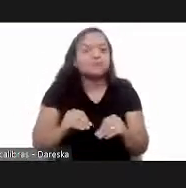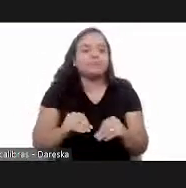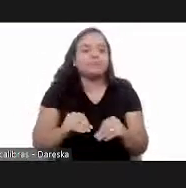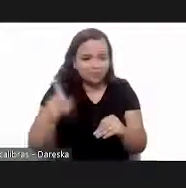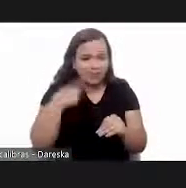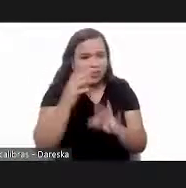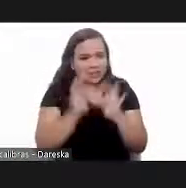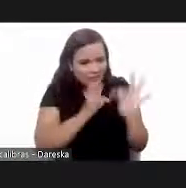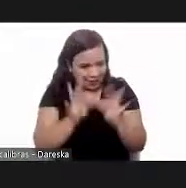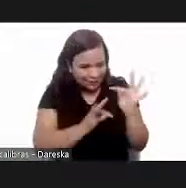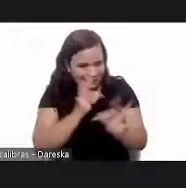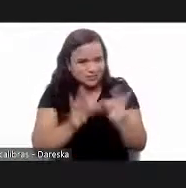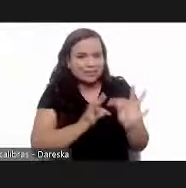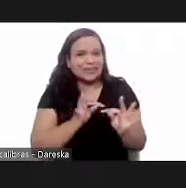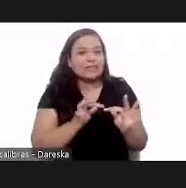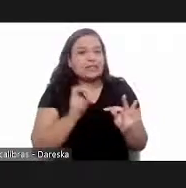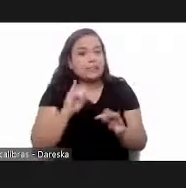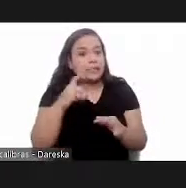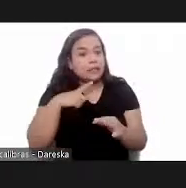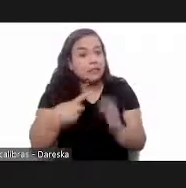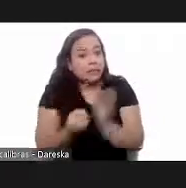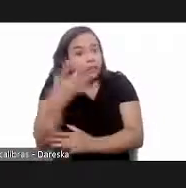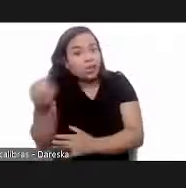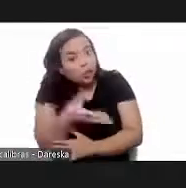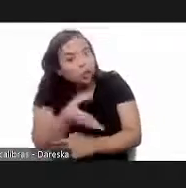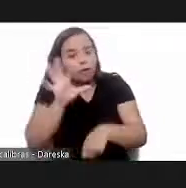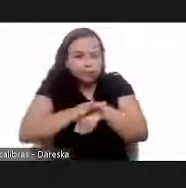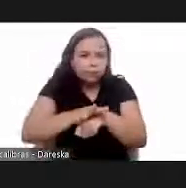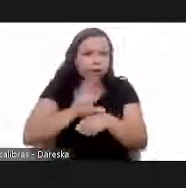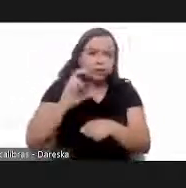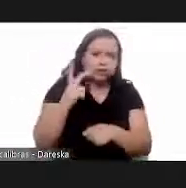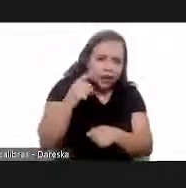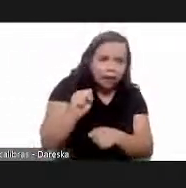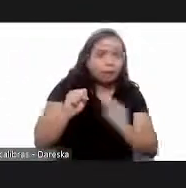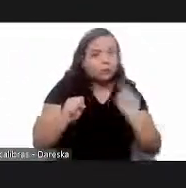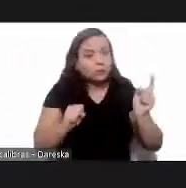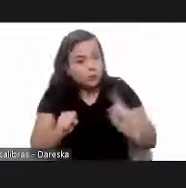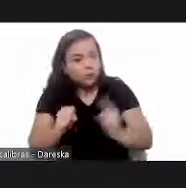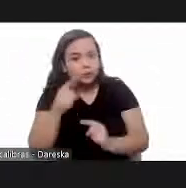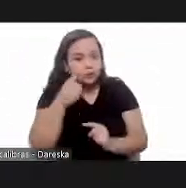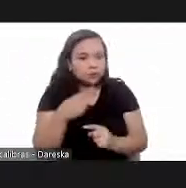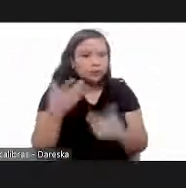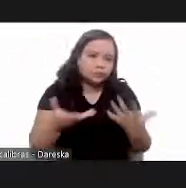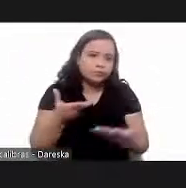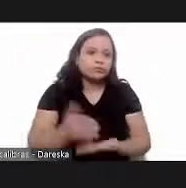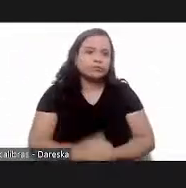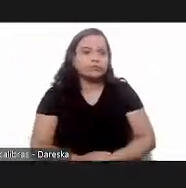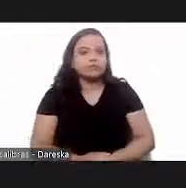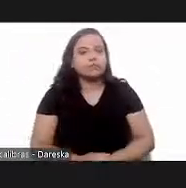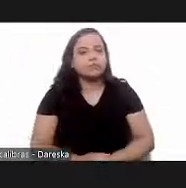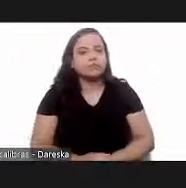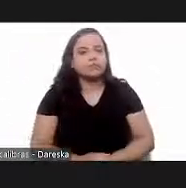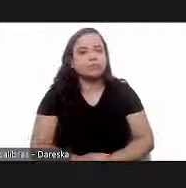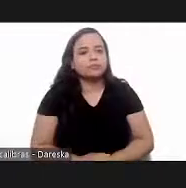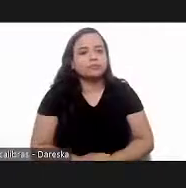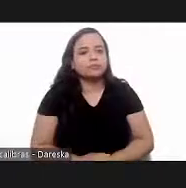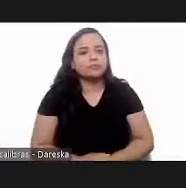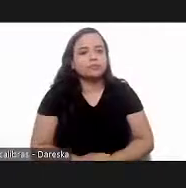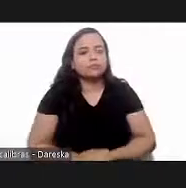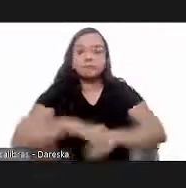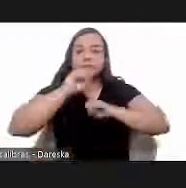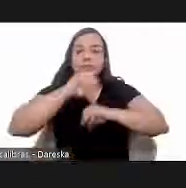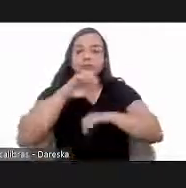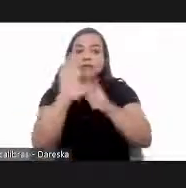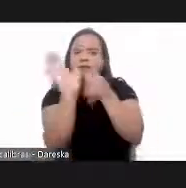want chagas research to become to to do the screening again you can see there are